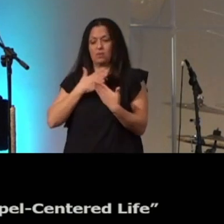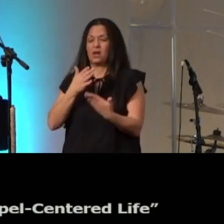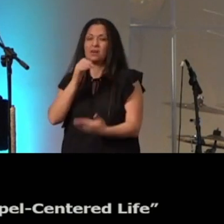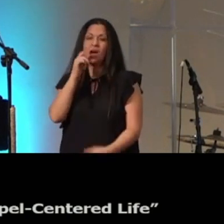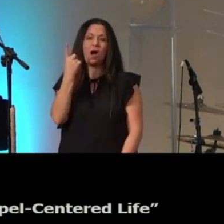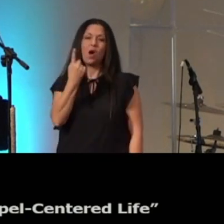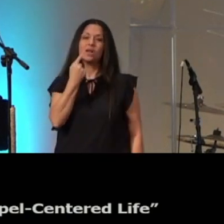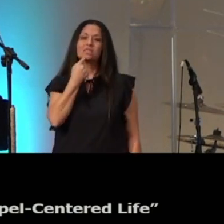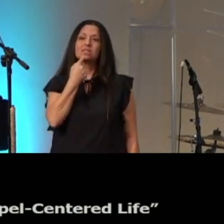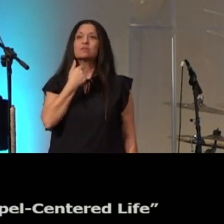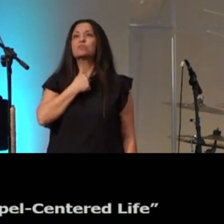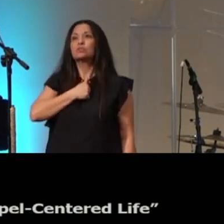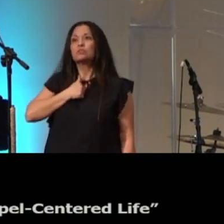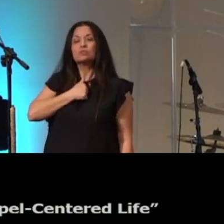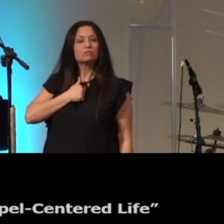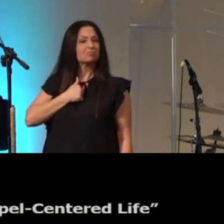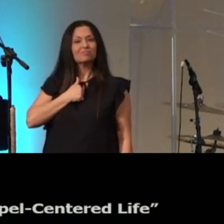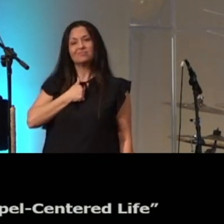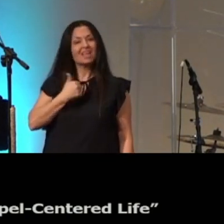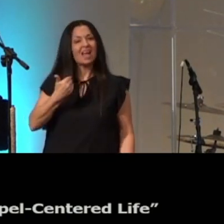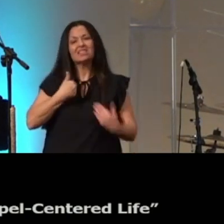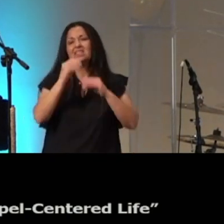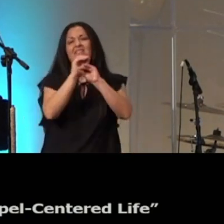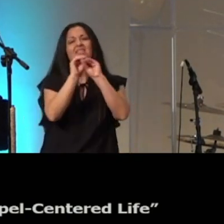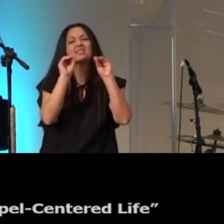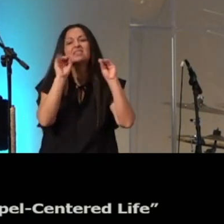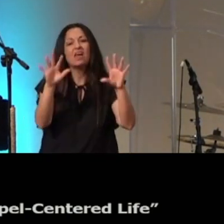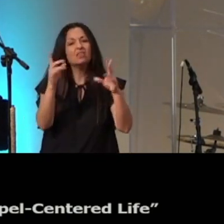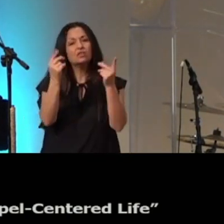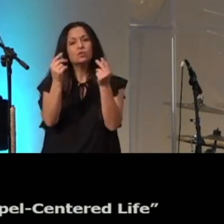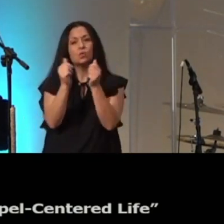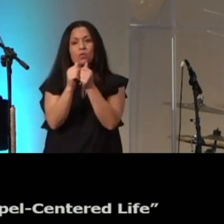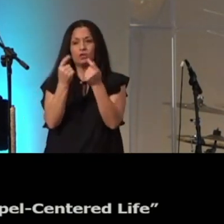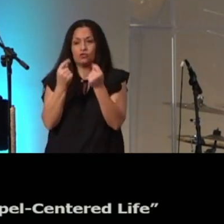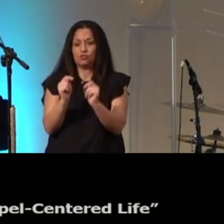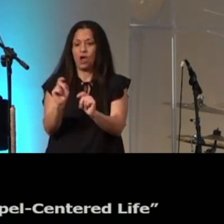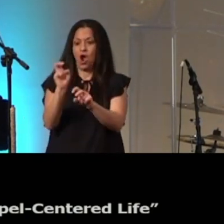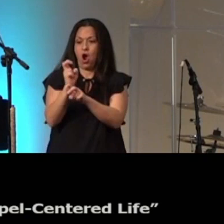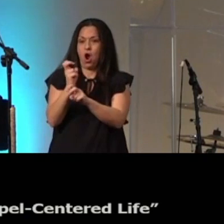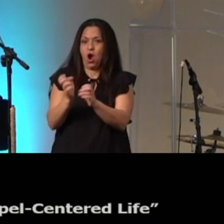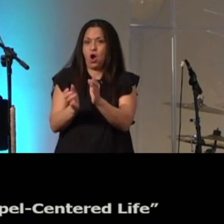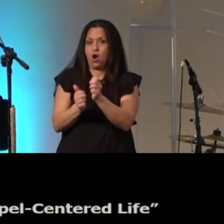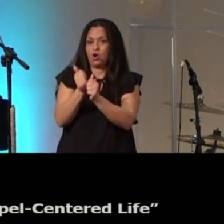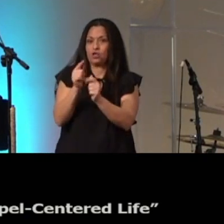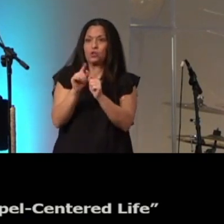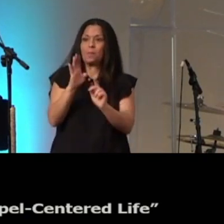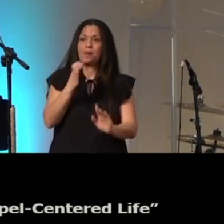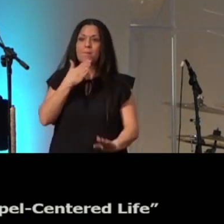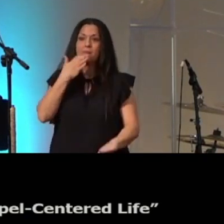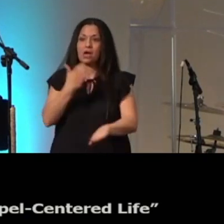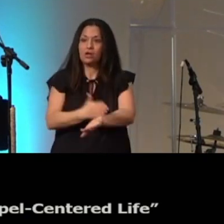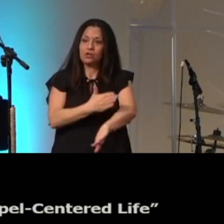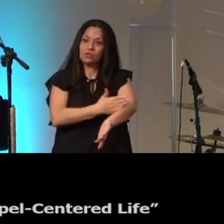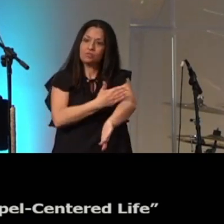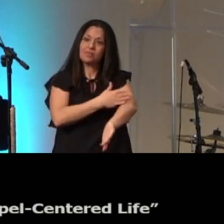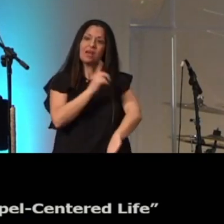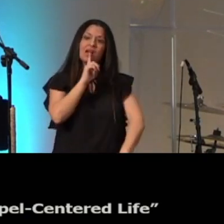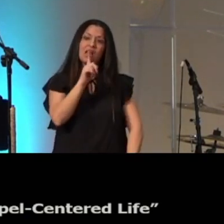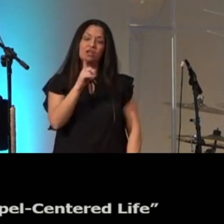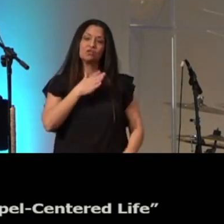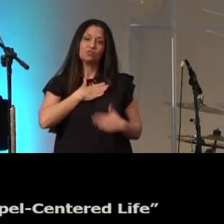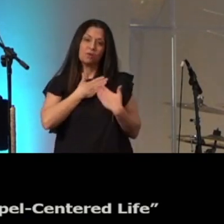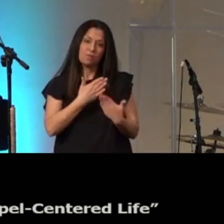repentance has nothing to do with trying harder to be better repentance is actually something much deeper than that